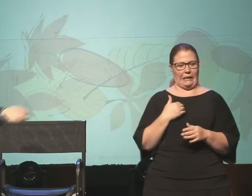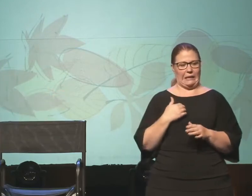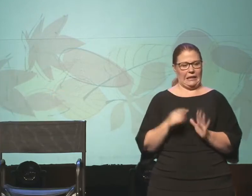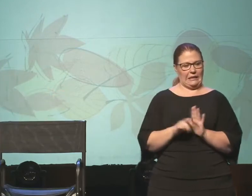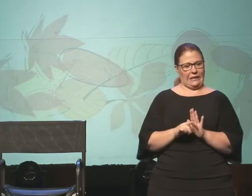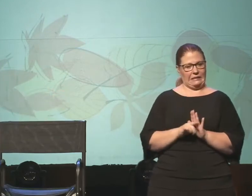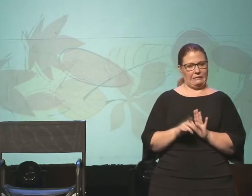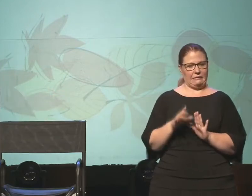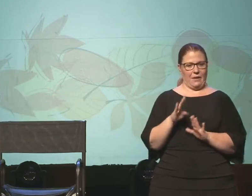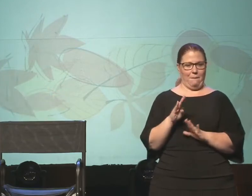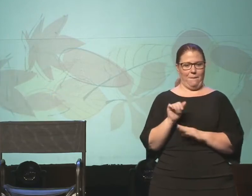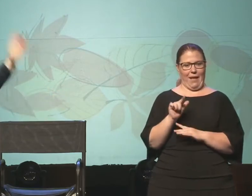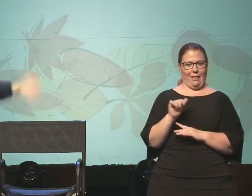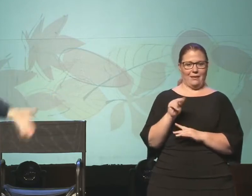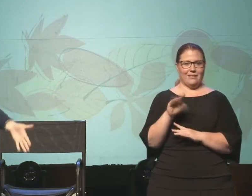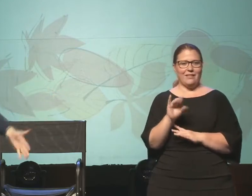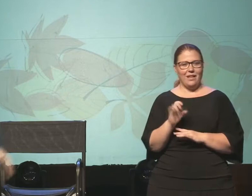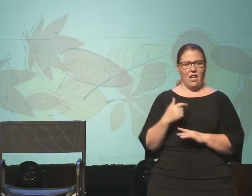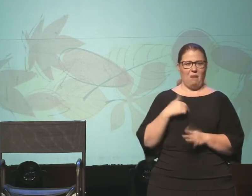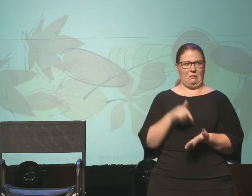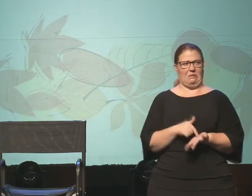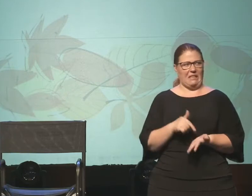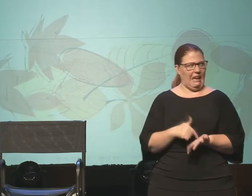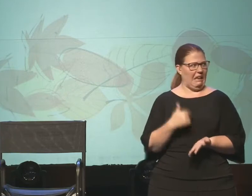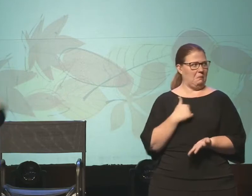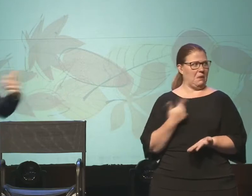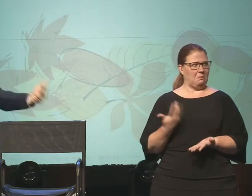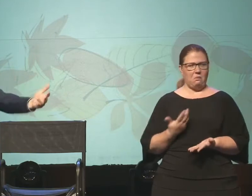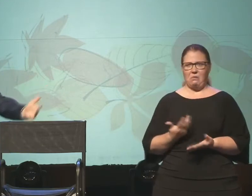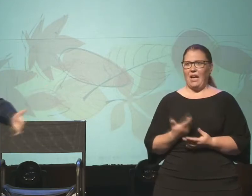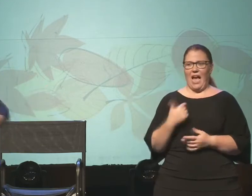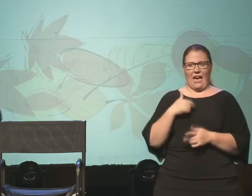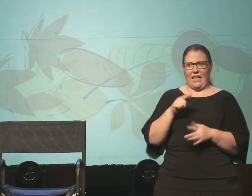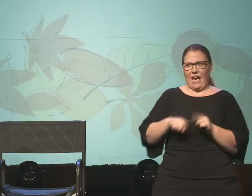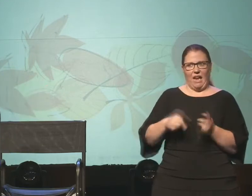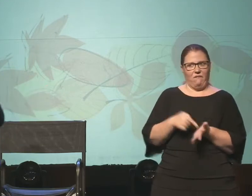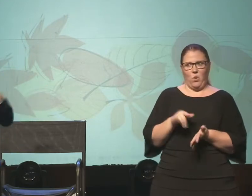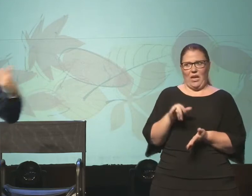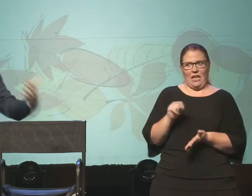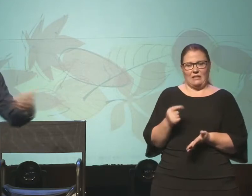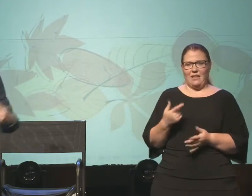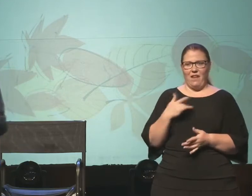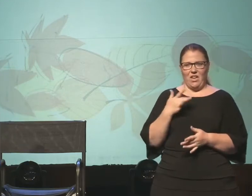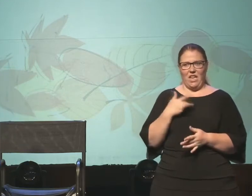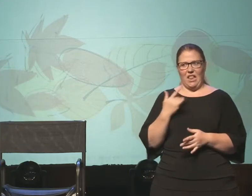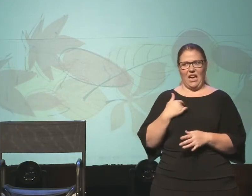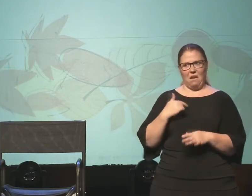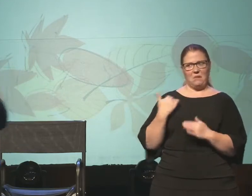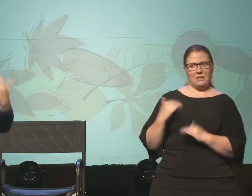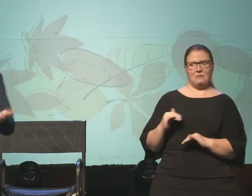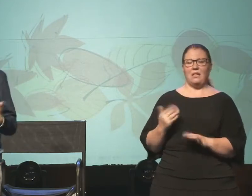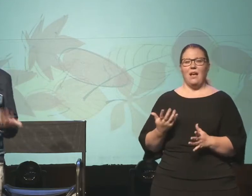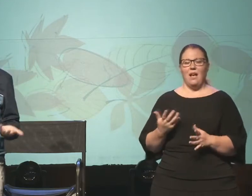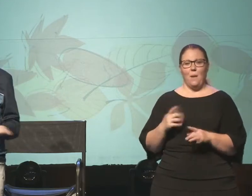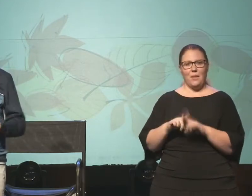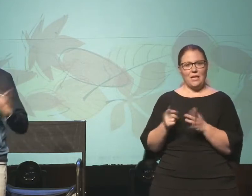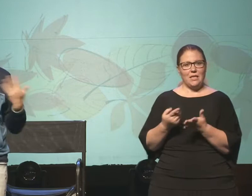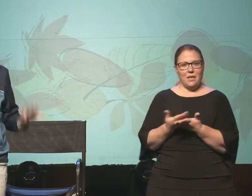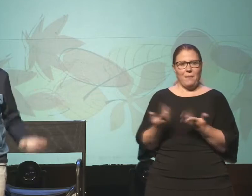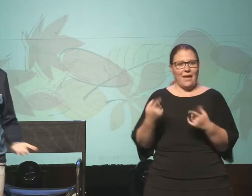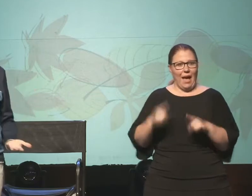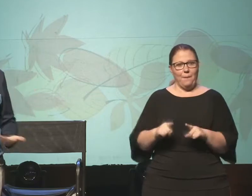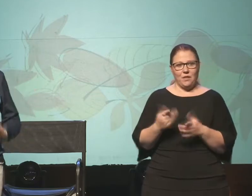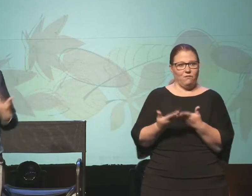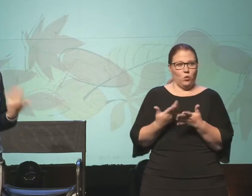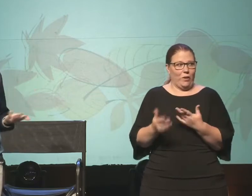gets bigger, right? And all of a we're like, oh man, I'm in debt. And I can't really afford it. And I feel like I'm being held back. can't. But then something happens for